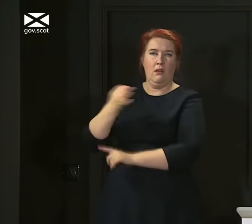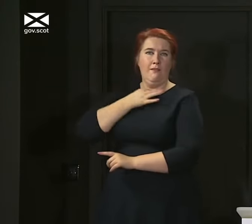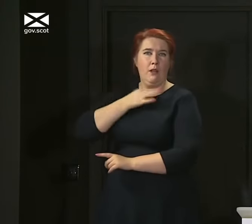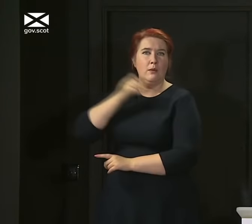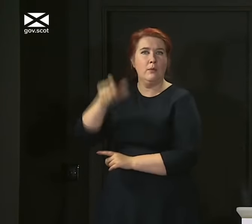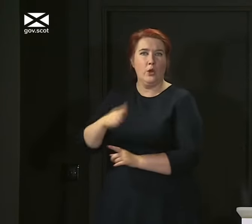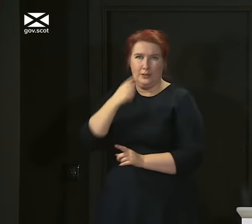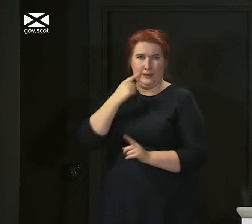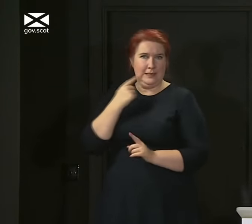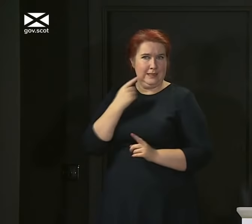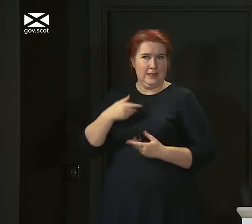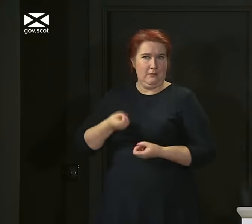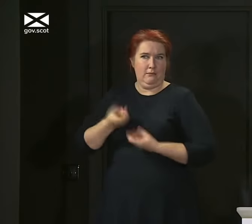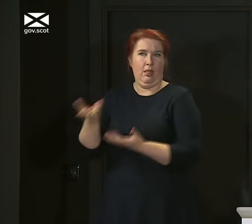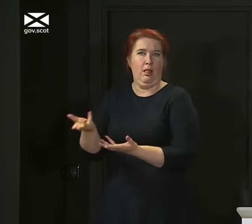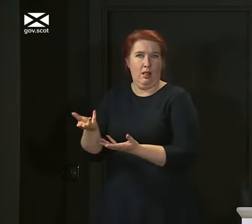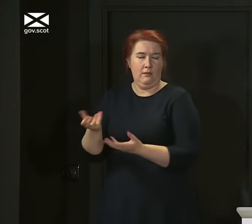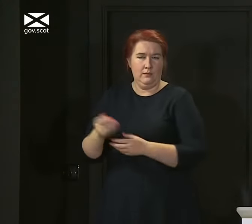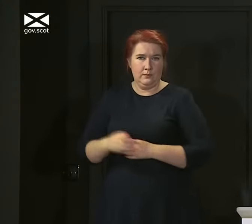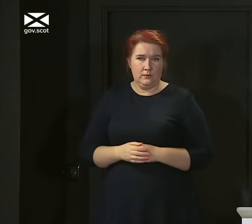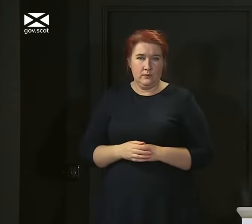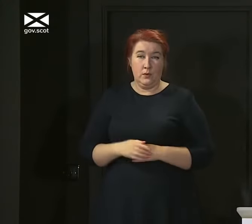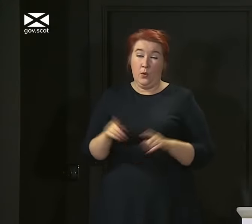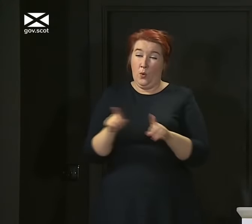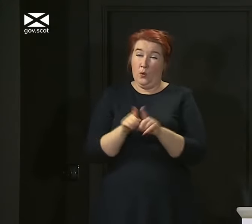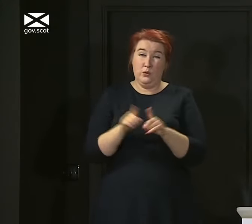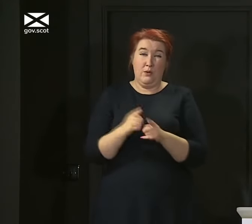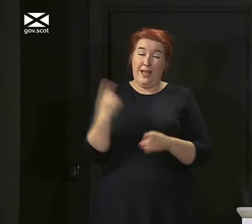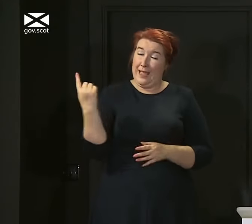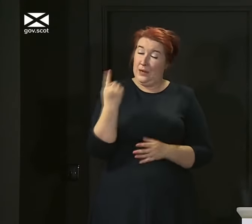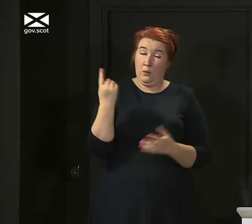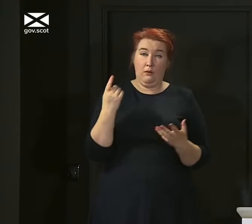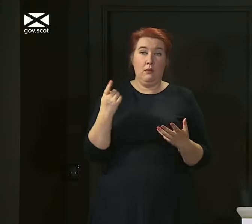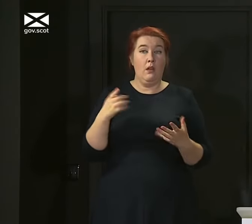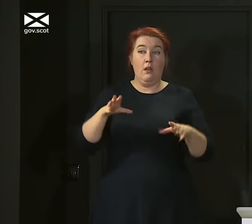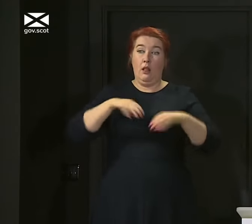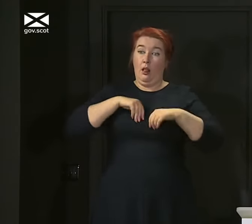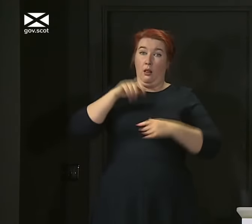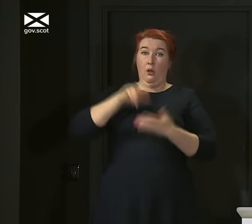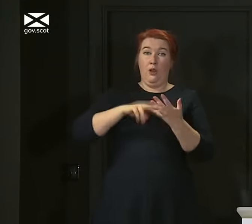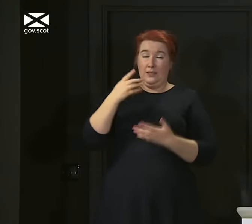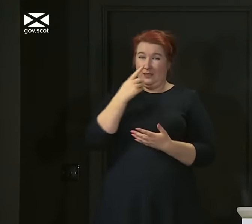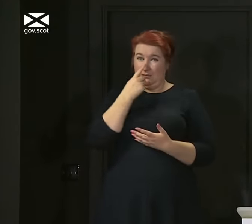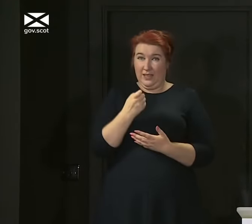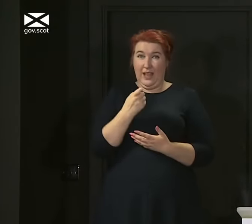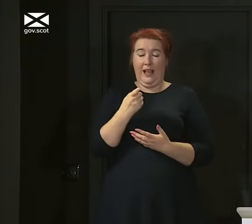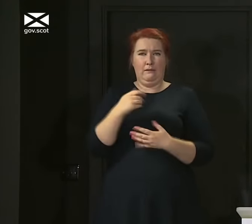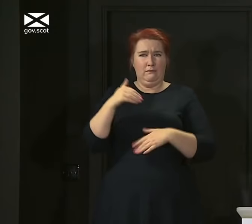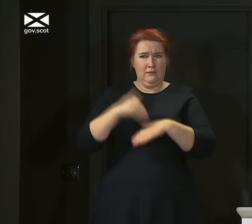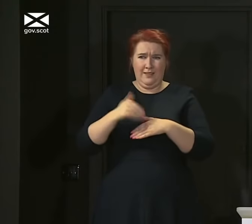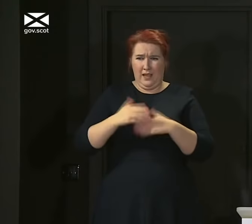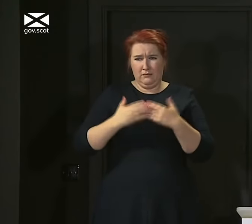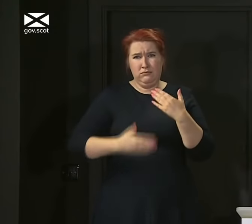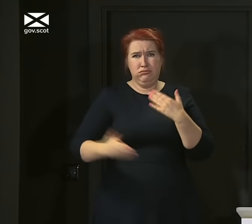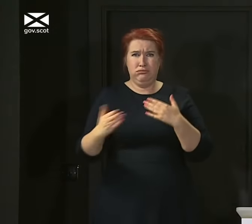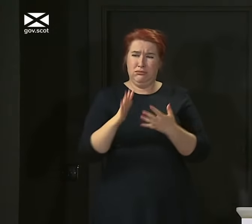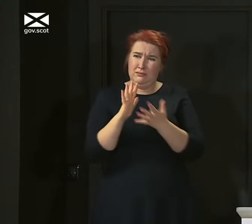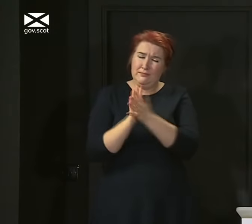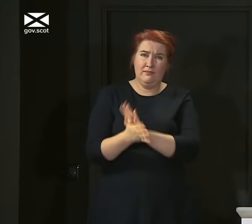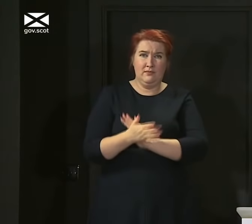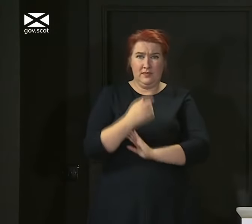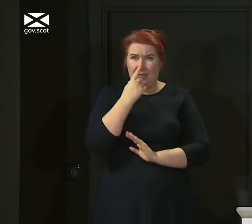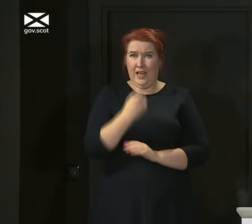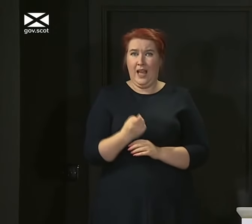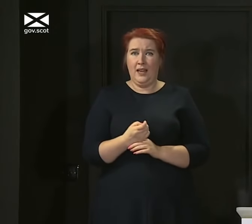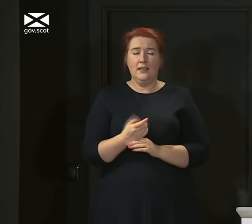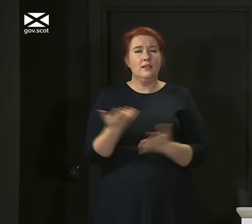also know that for anyone, this virus can have serious, harmful and sometimes long lasting effect. The fact is nobody,